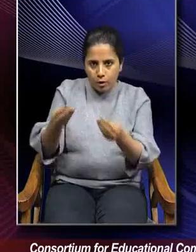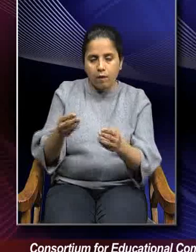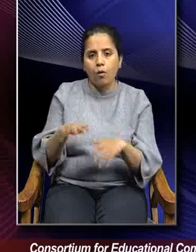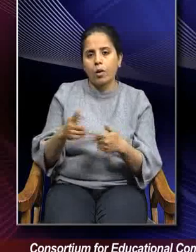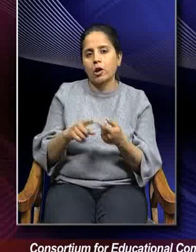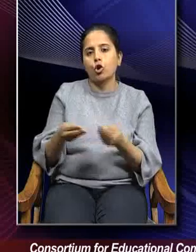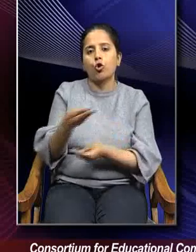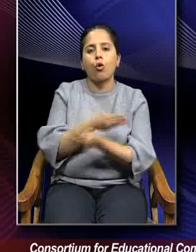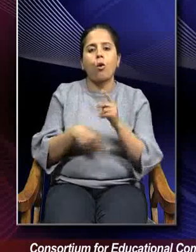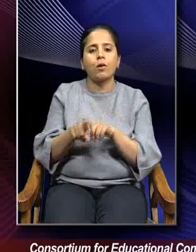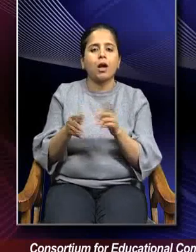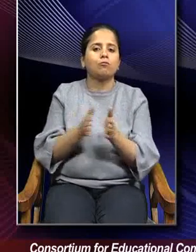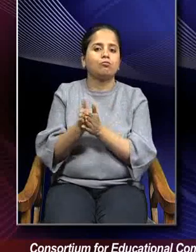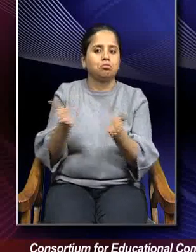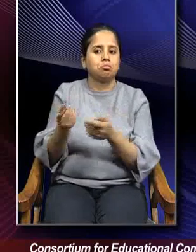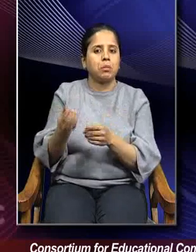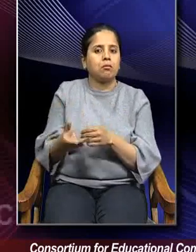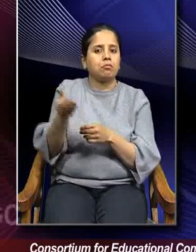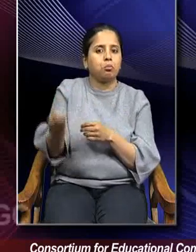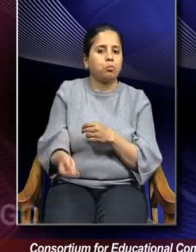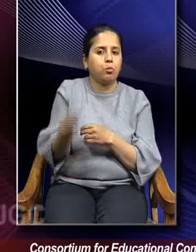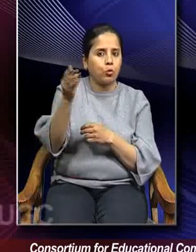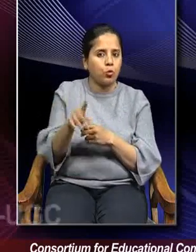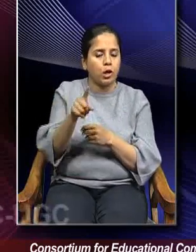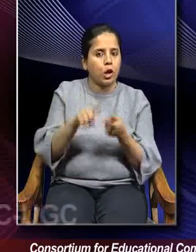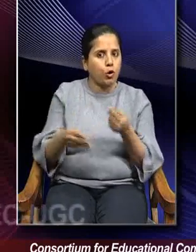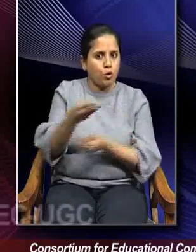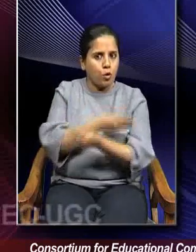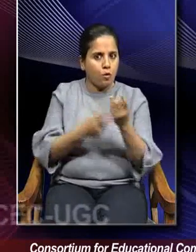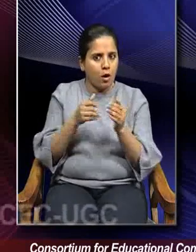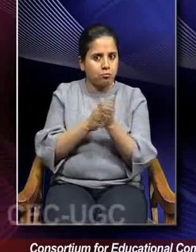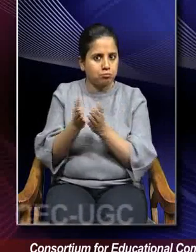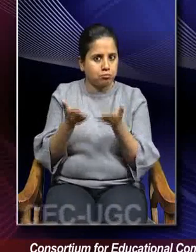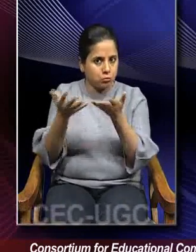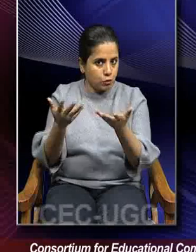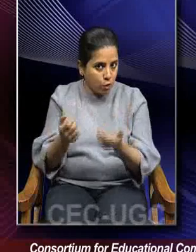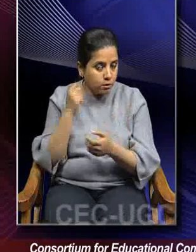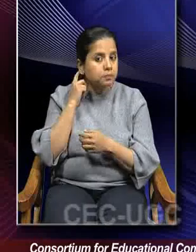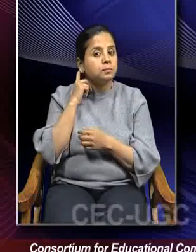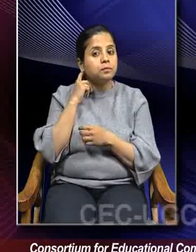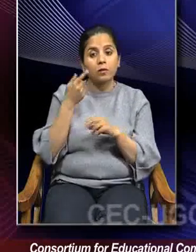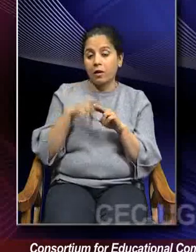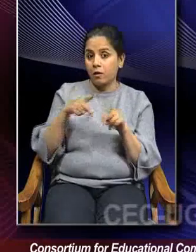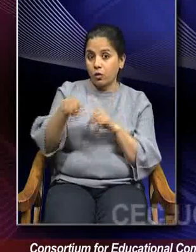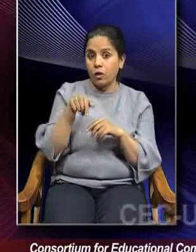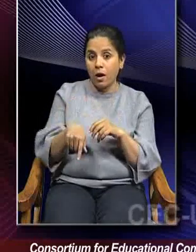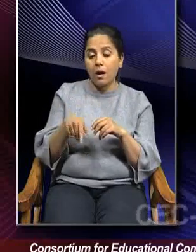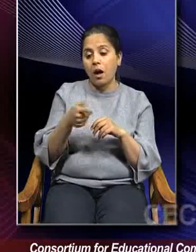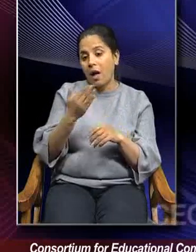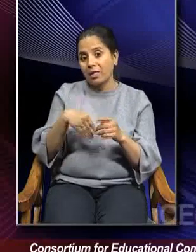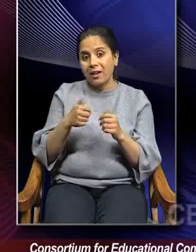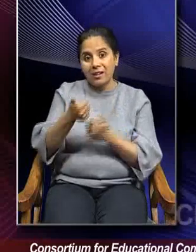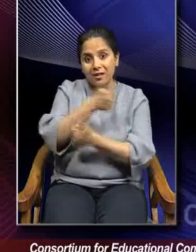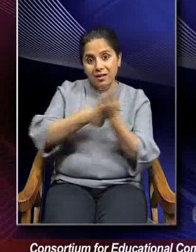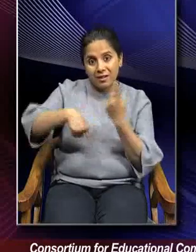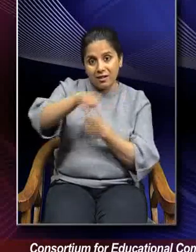economic approach to motivation. You are resorting to economic approach to motivation. If you are following Bheeda or what you call as